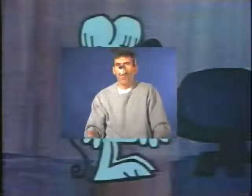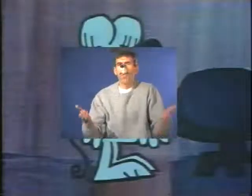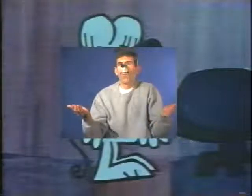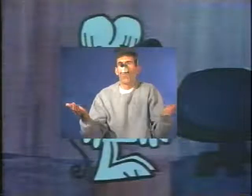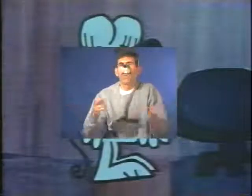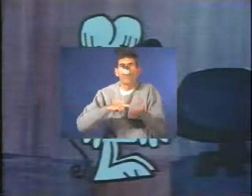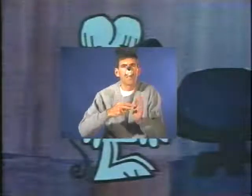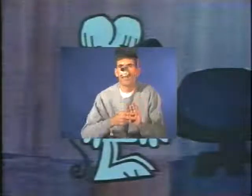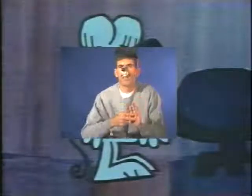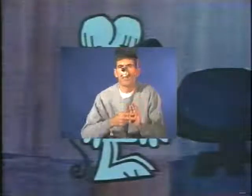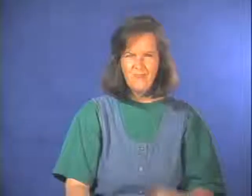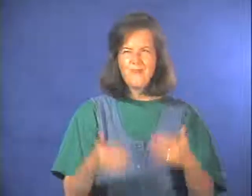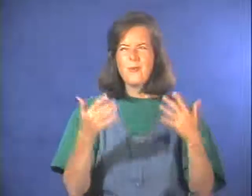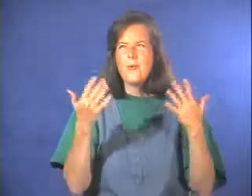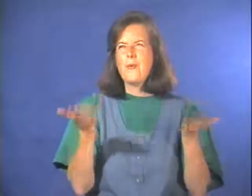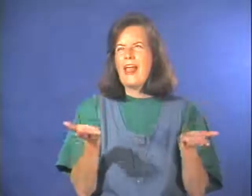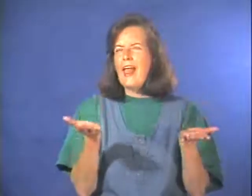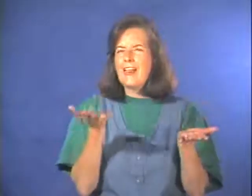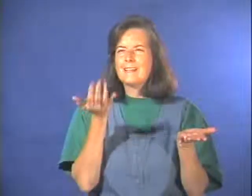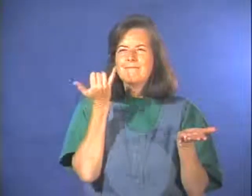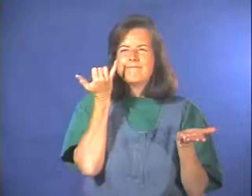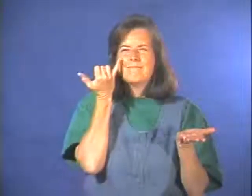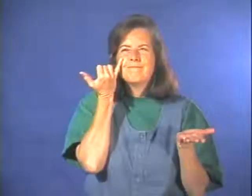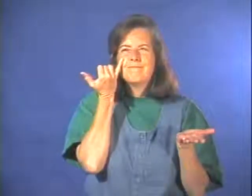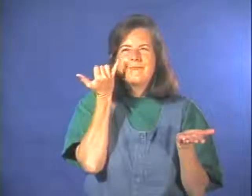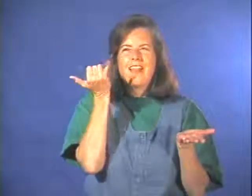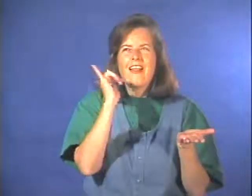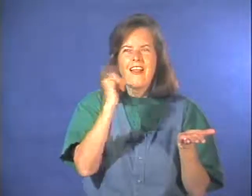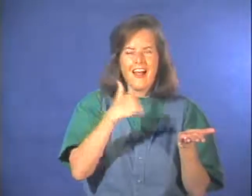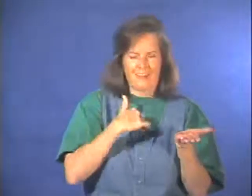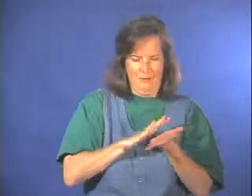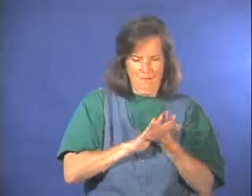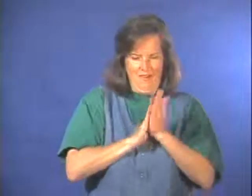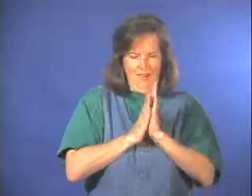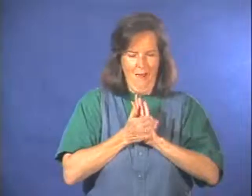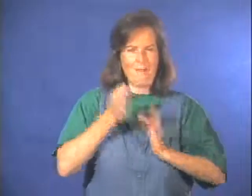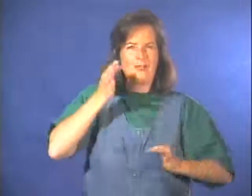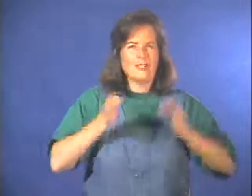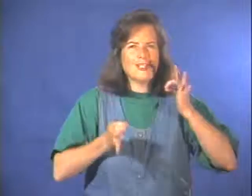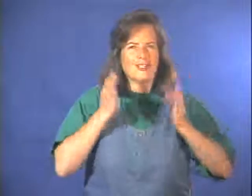What do you mean? Well, it's like being a judge.